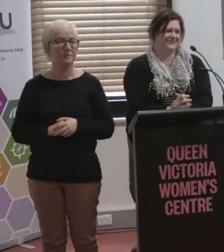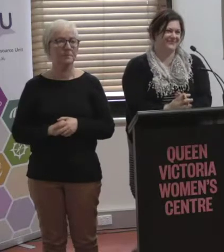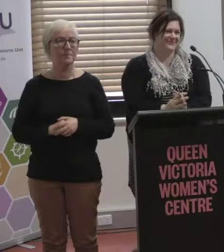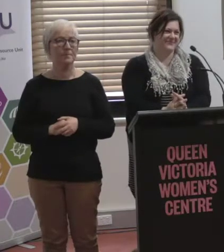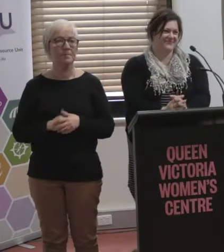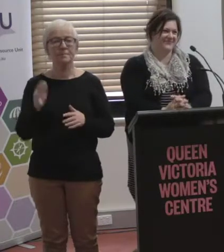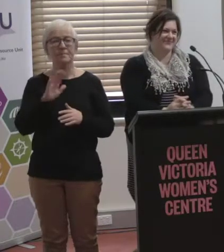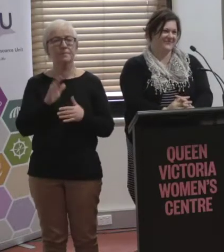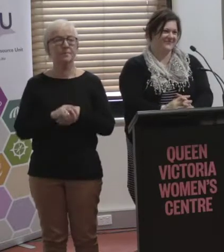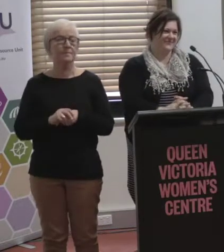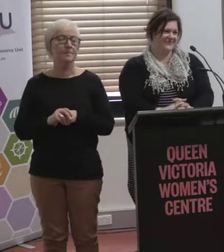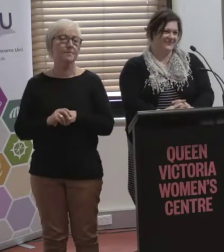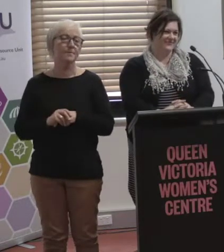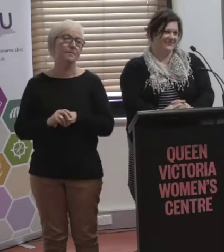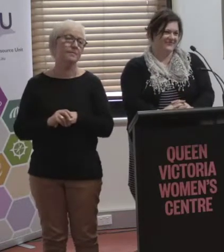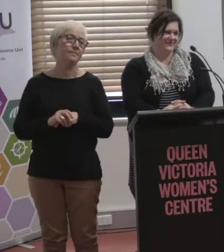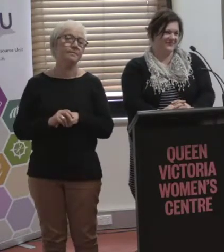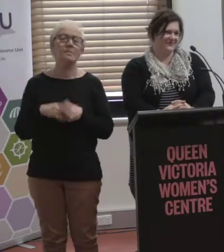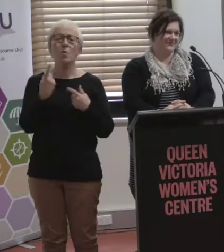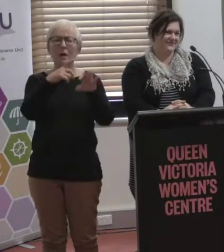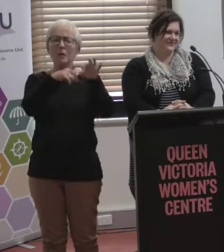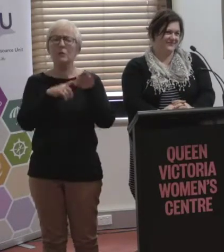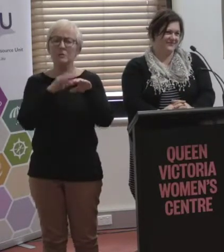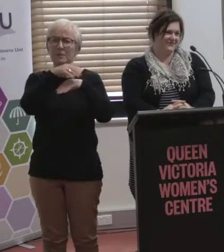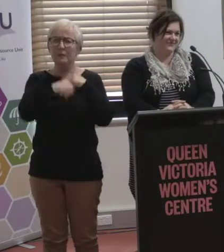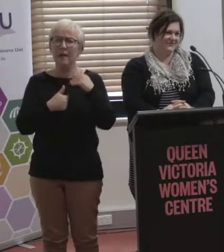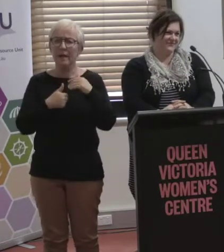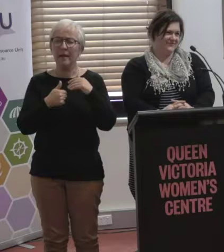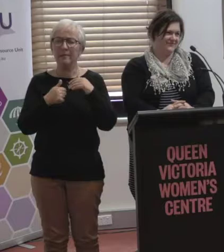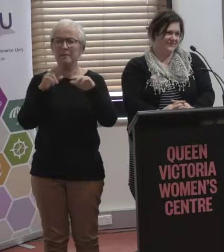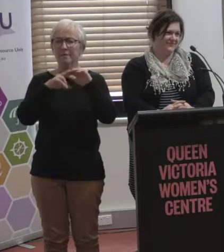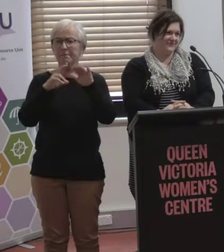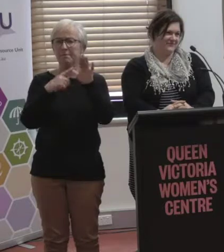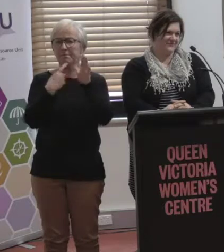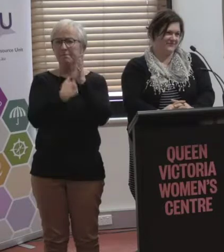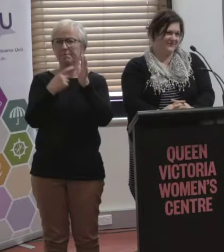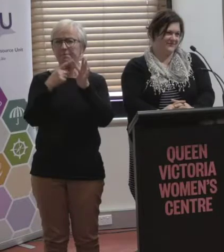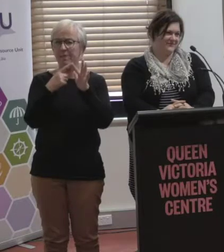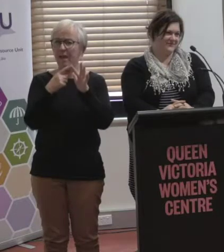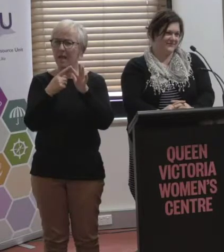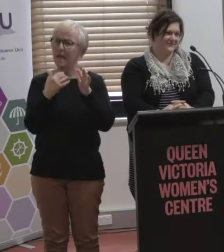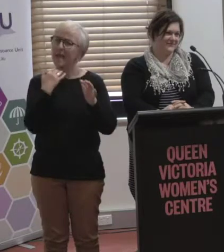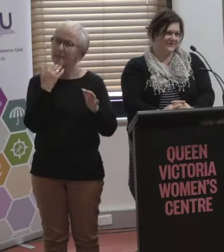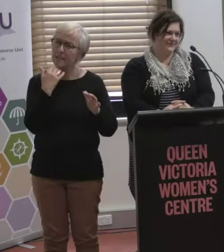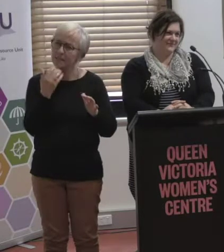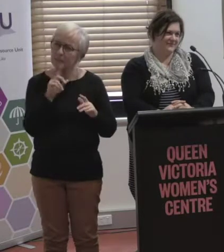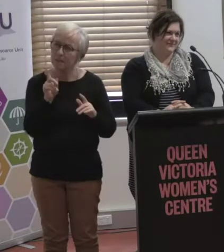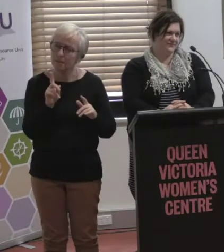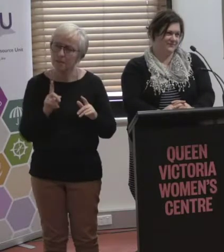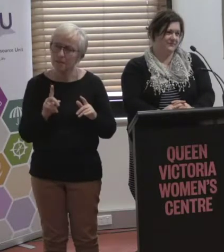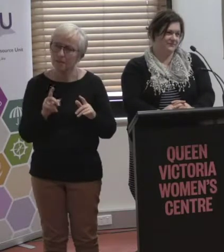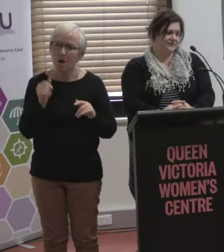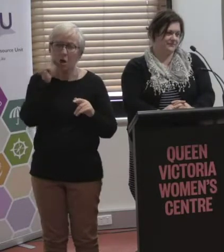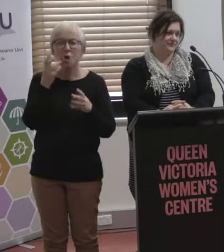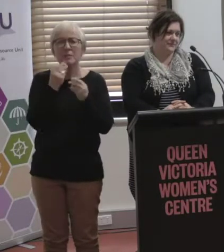Hi Colleen. Hi Colleen. Hi. A question I have is around the fare estimate at the start of the journey. I know some of our members